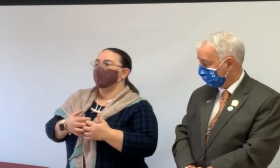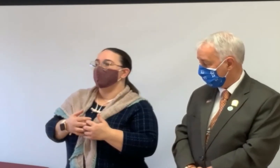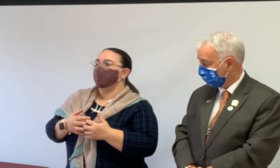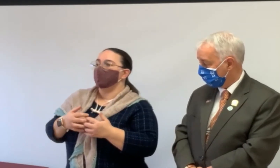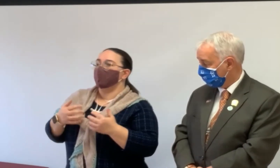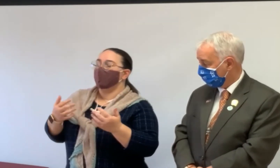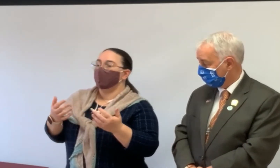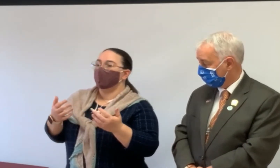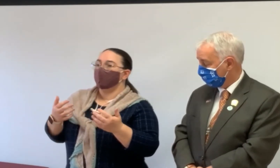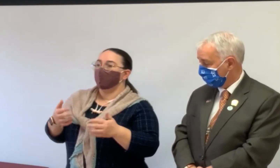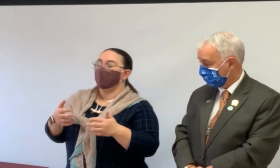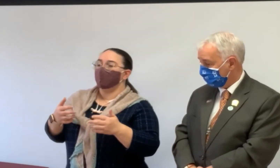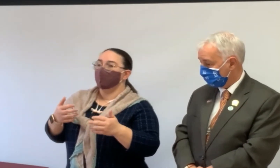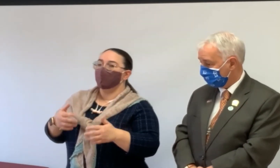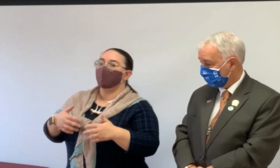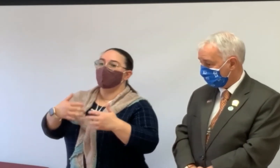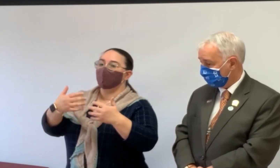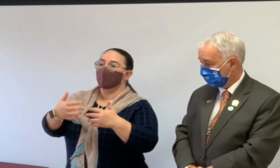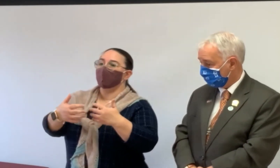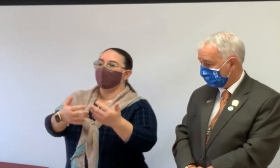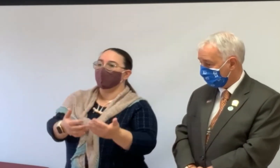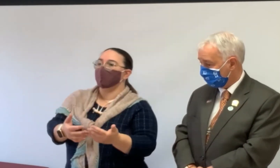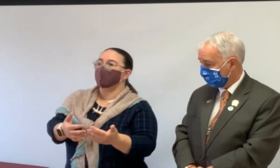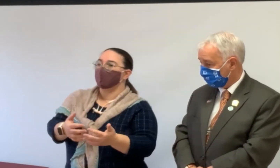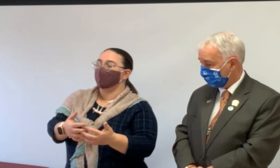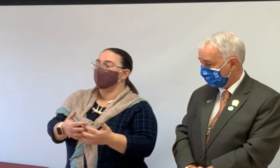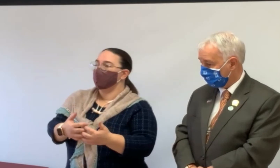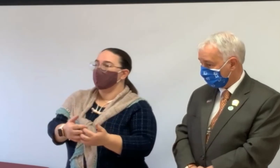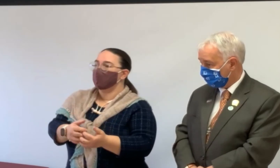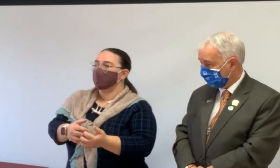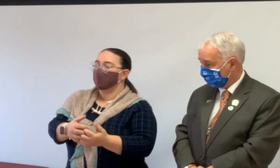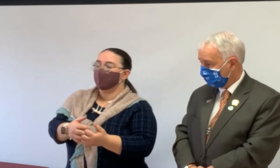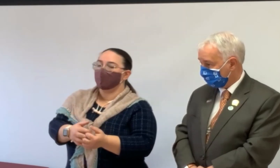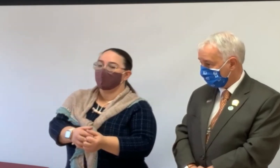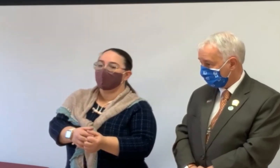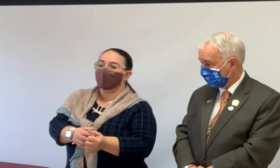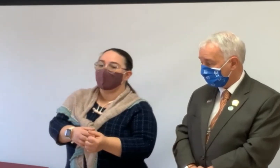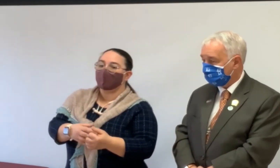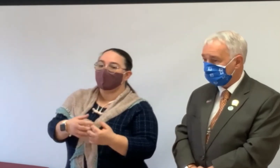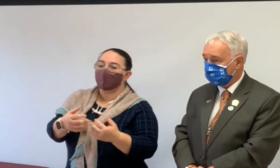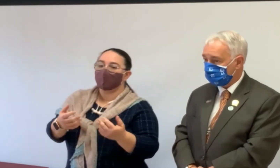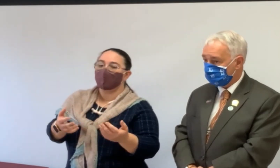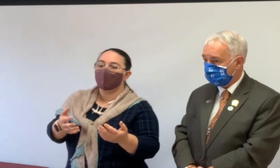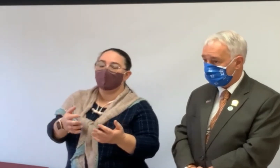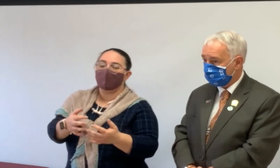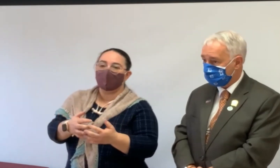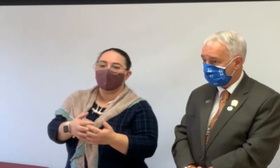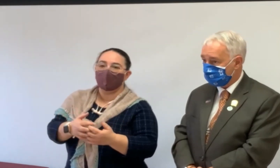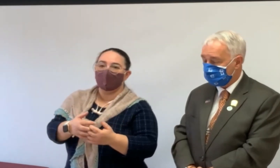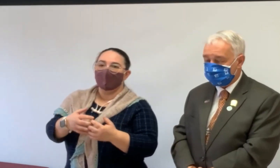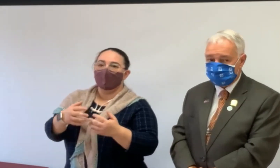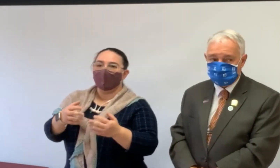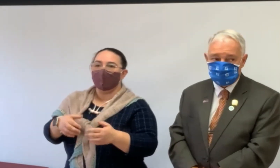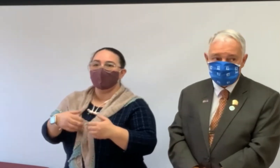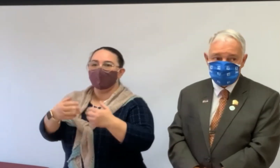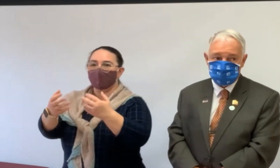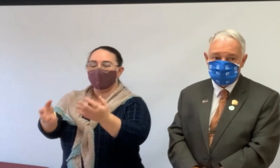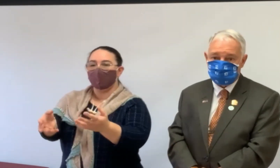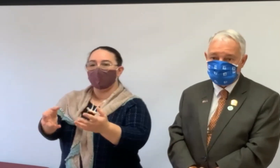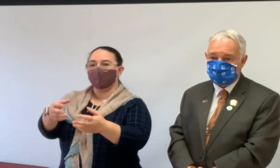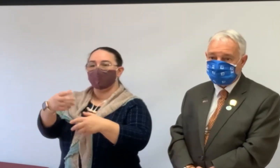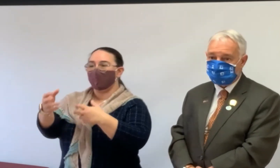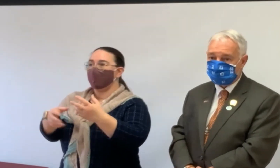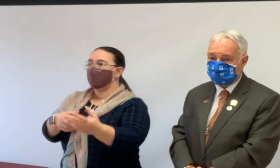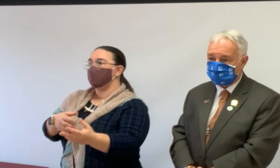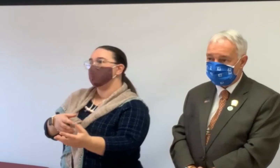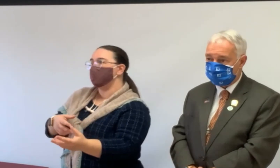for the future and that, you know, where the next comfortable place that you're going to live is because too many people, again, feel